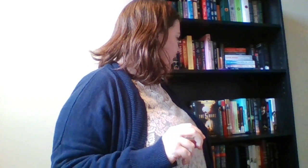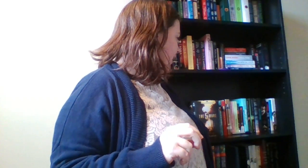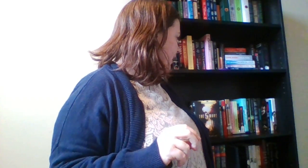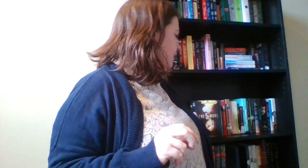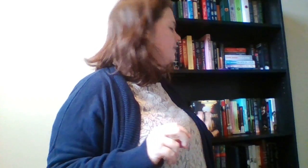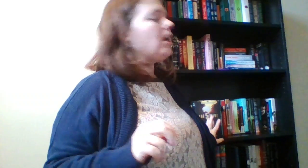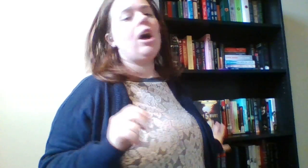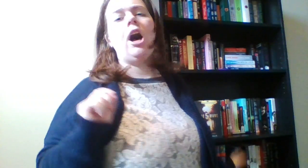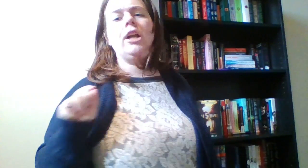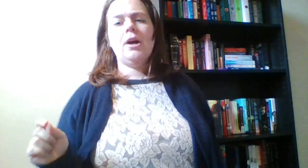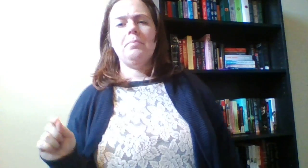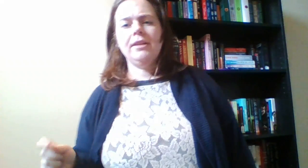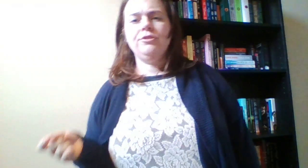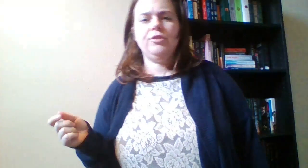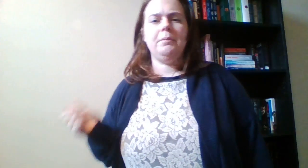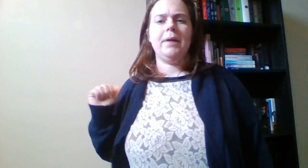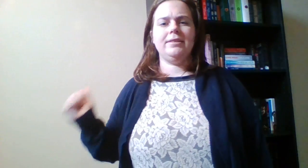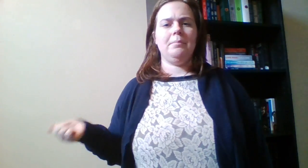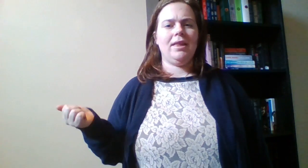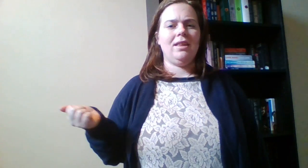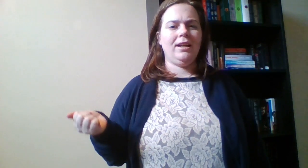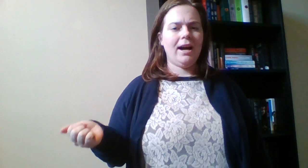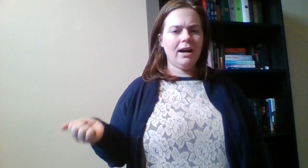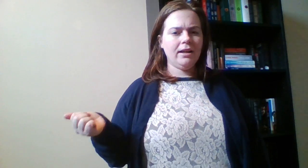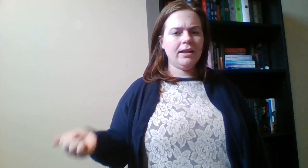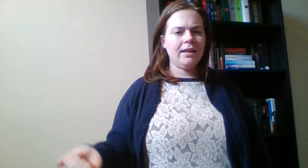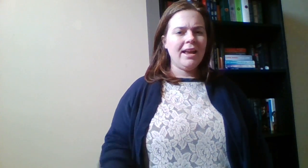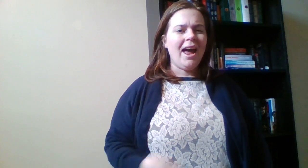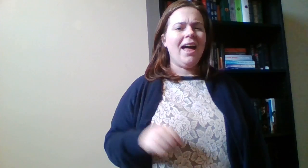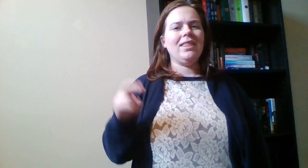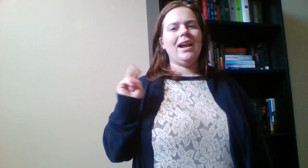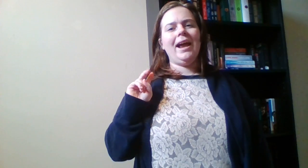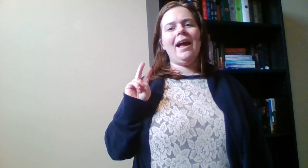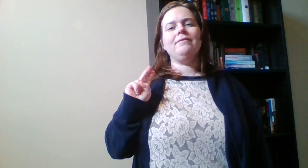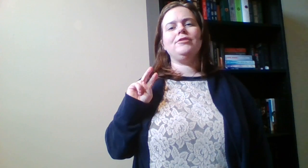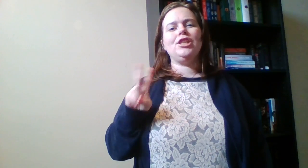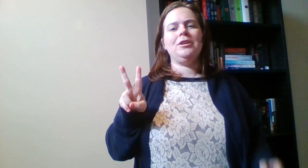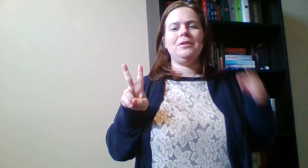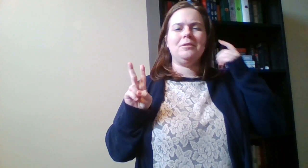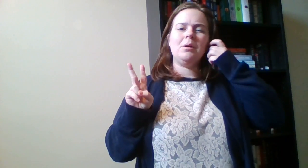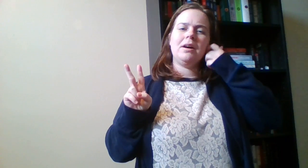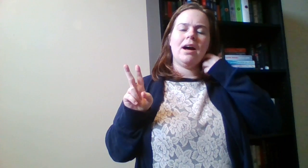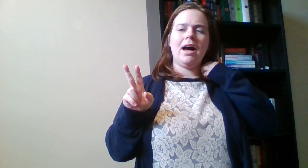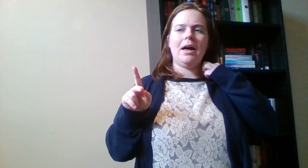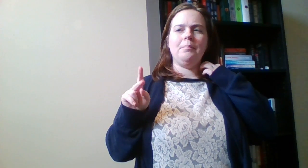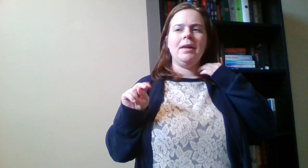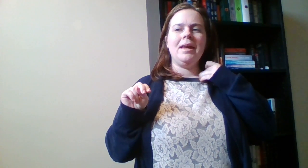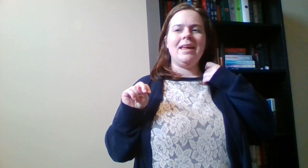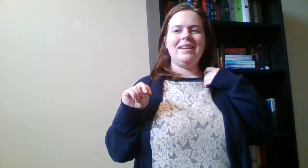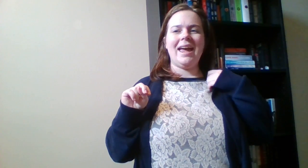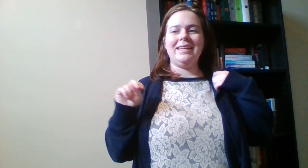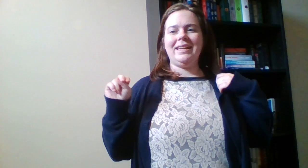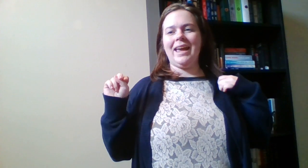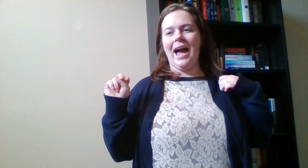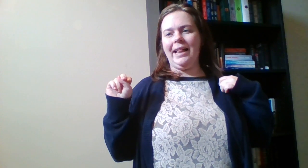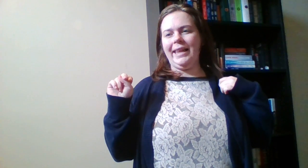is On Dublin Street by Samantha Young. And then I have two NetGala